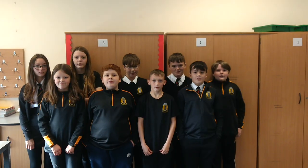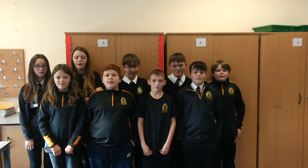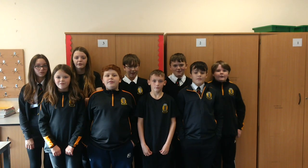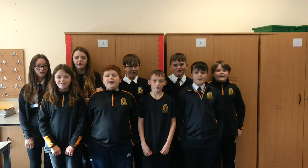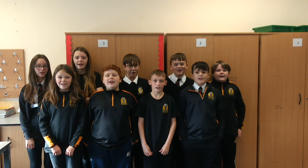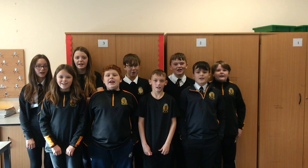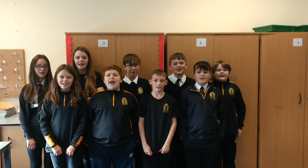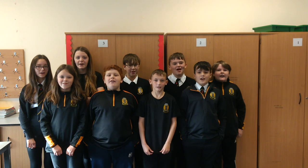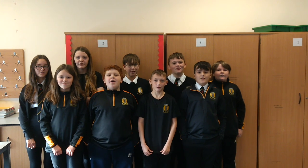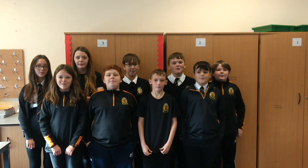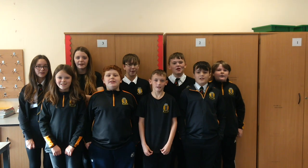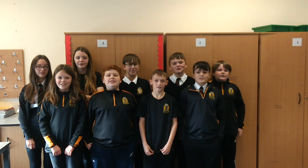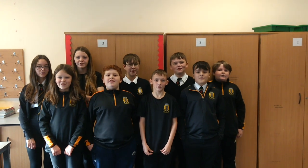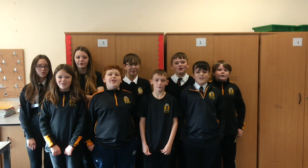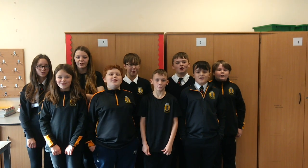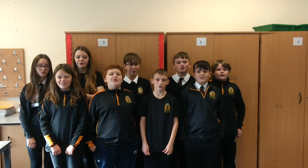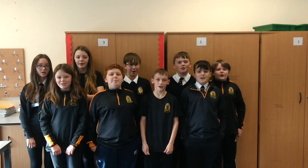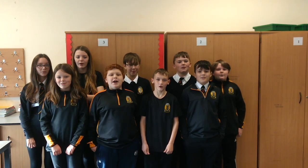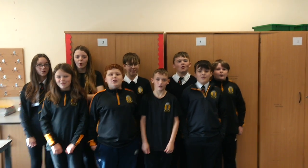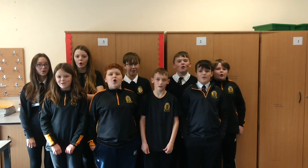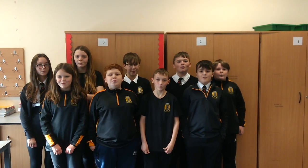See you next time for those who think so I'm going to